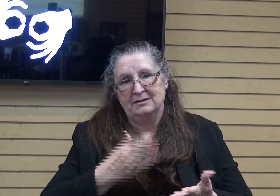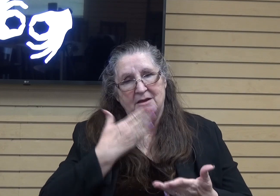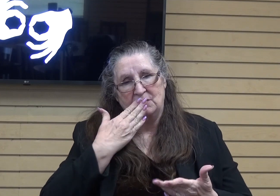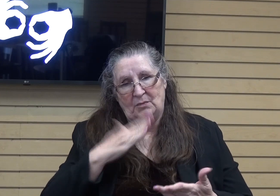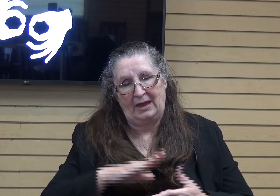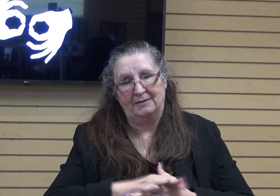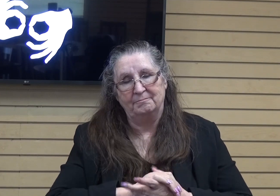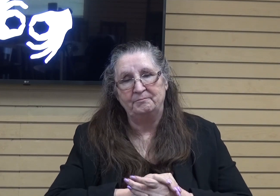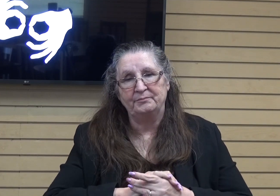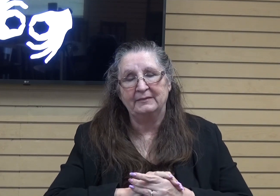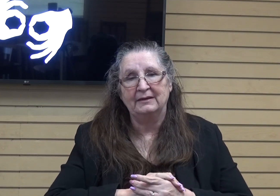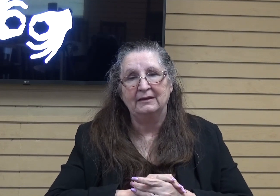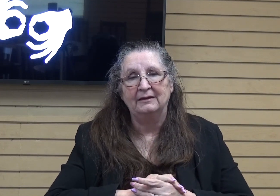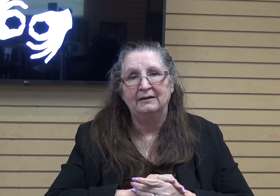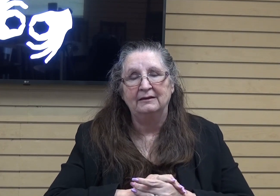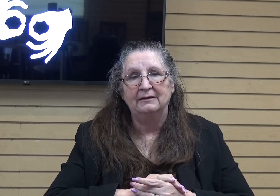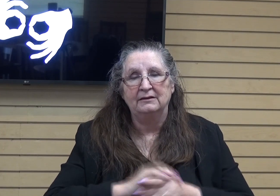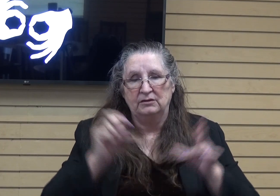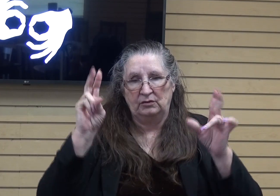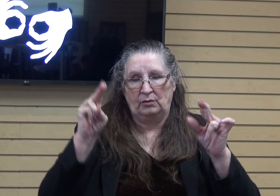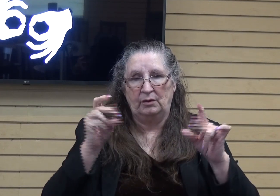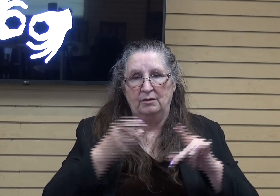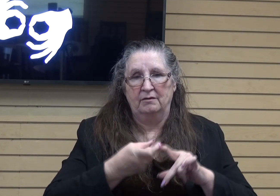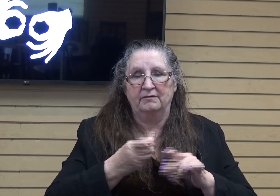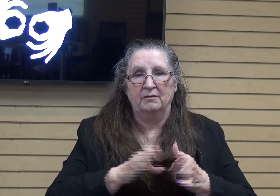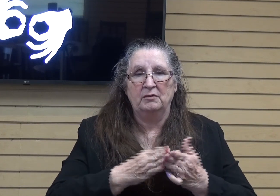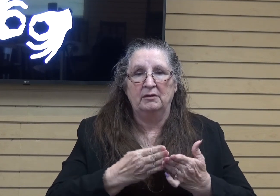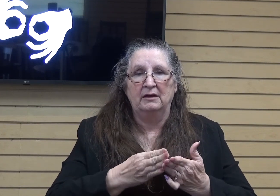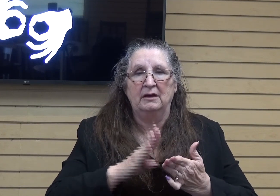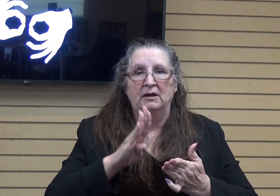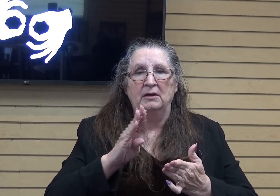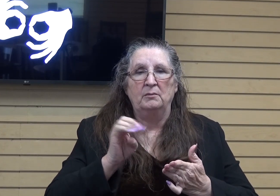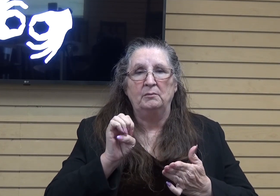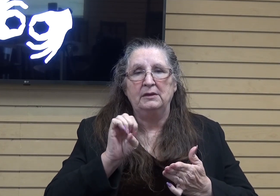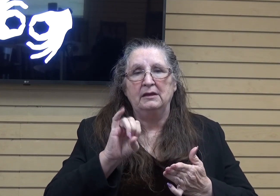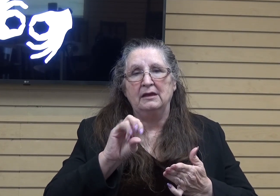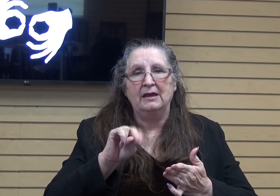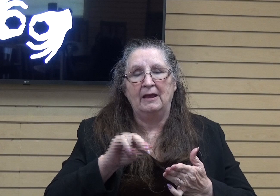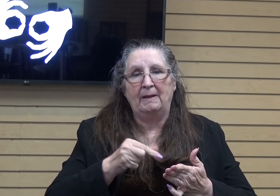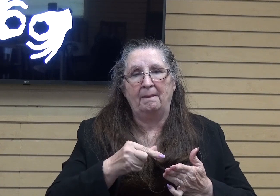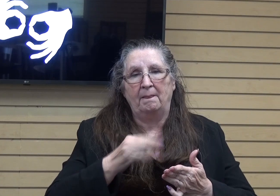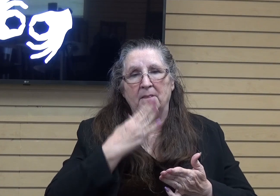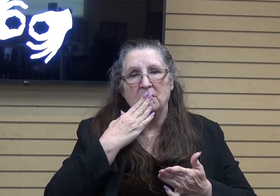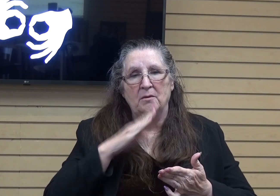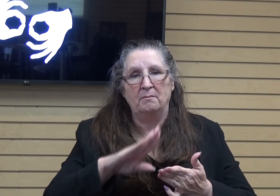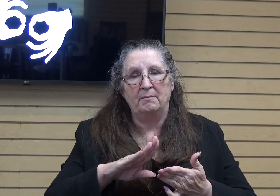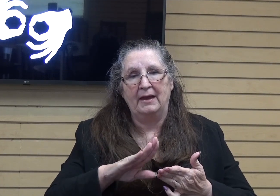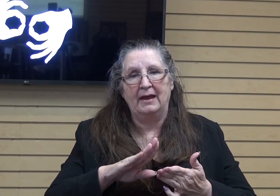Here's a quote from the book, Being the Bad Guys, by Stephen McAlpine.